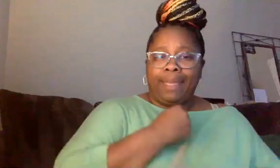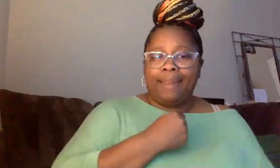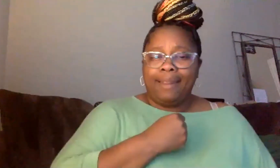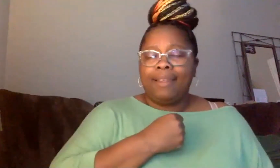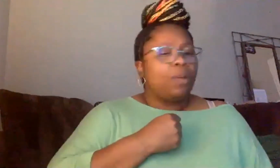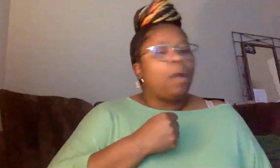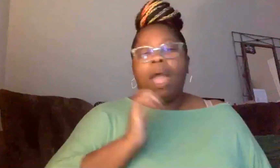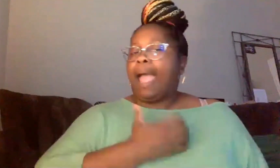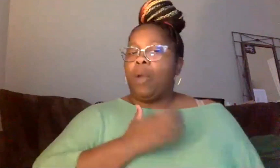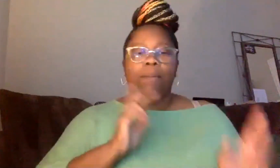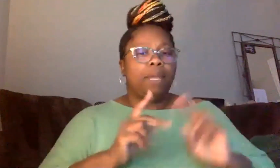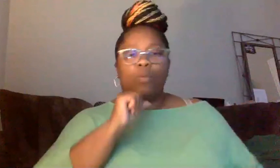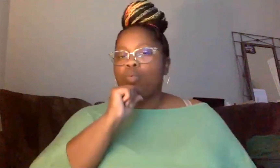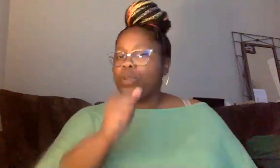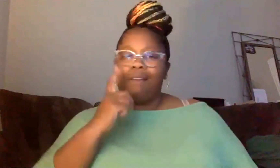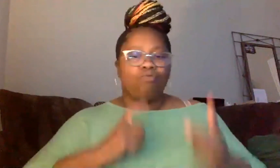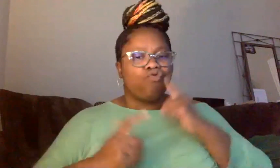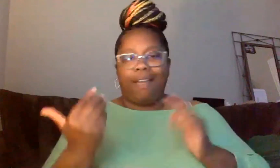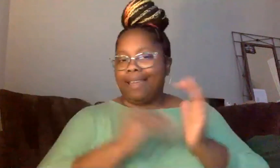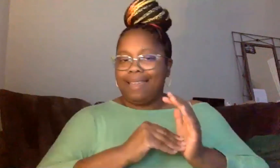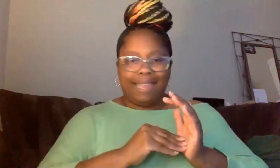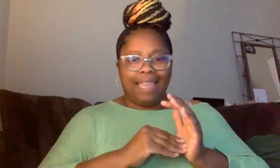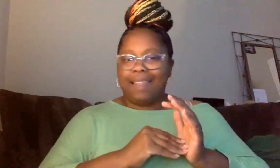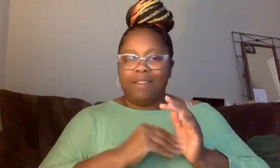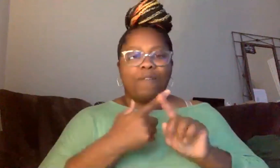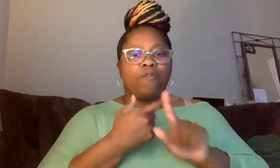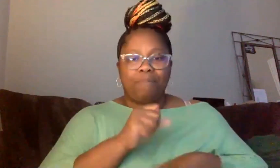senselessly. This time my people will cry because there was a victory from it.